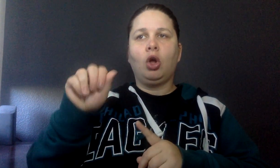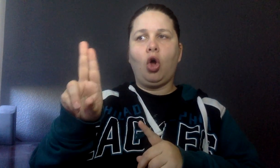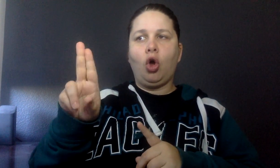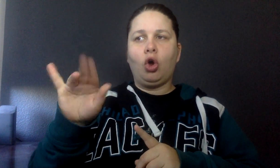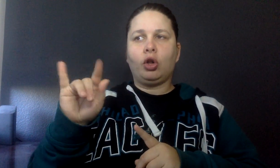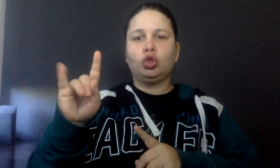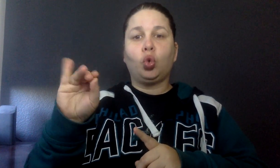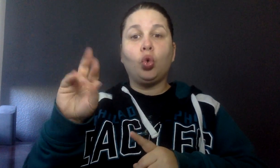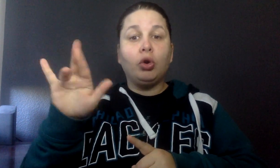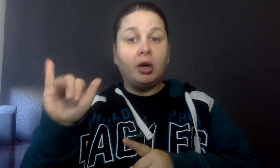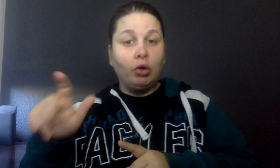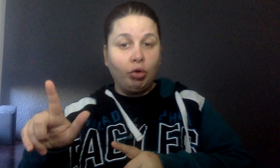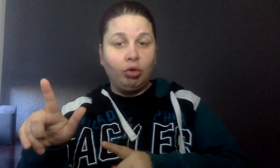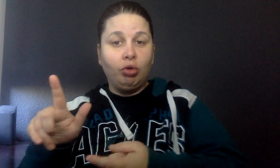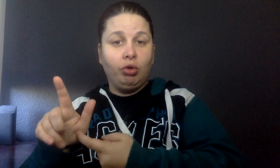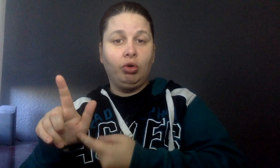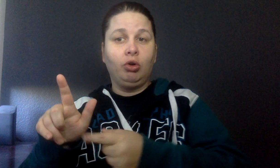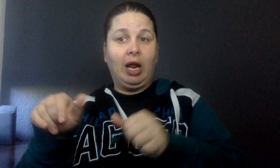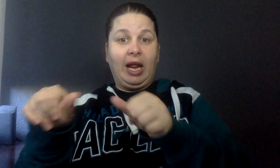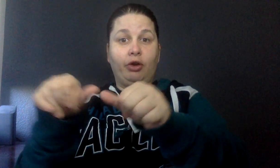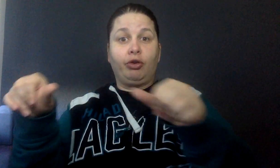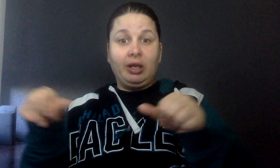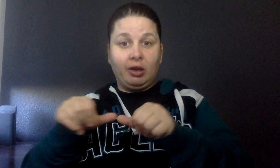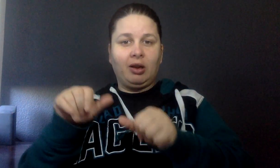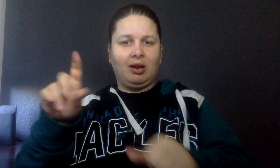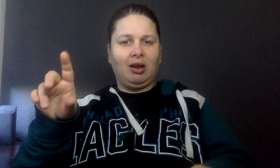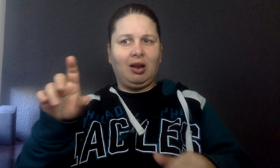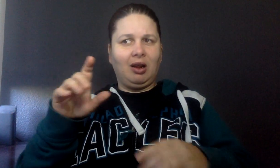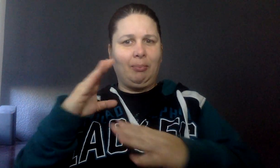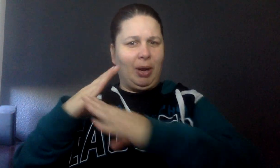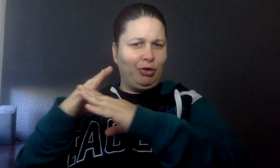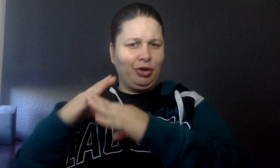auditorial area about